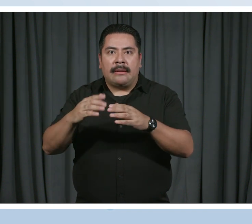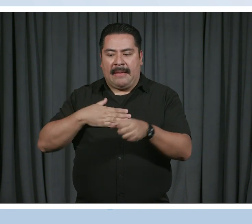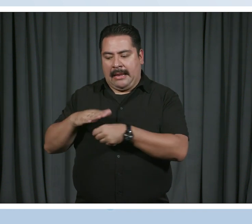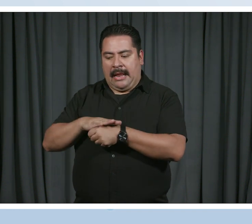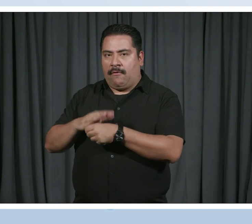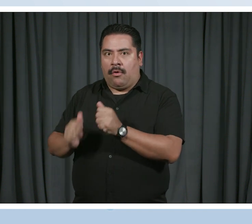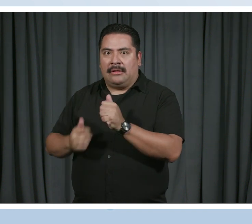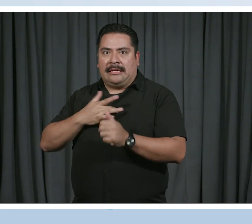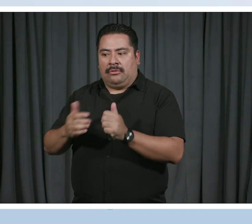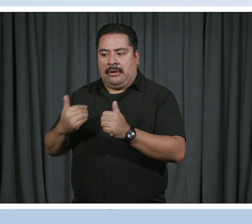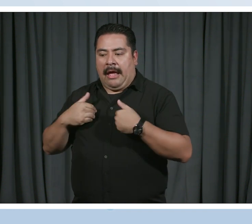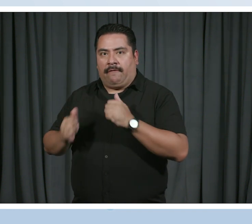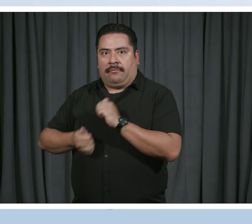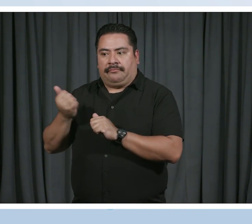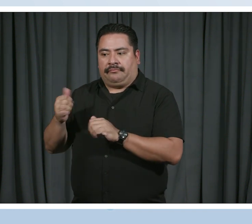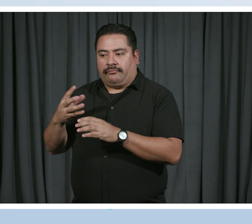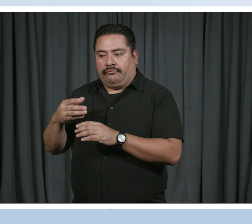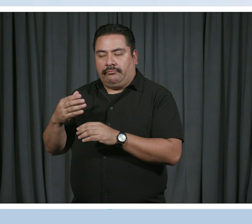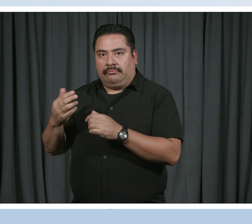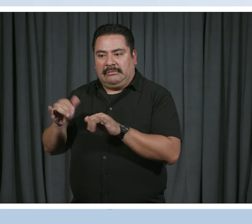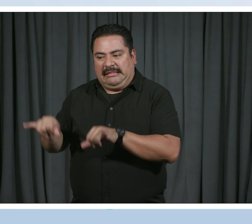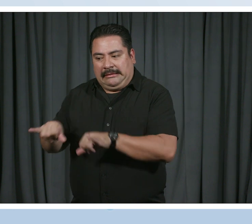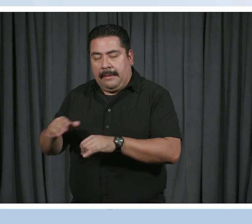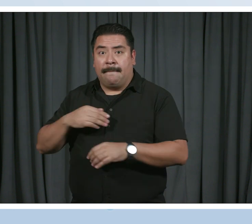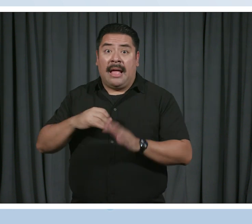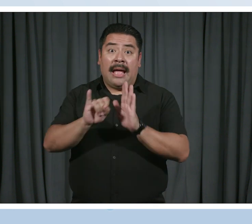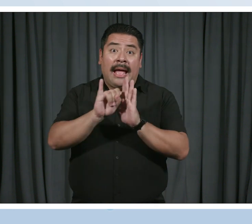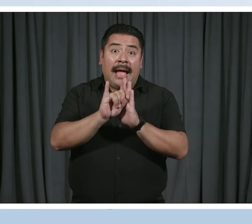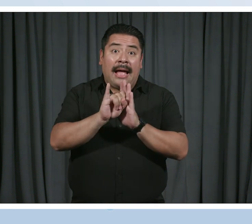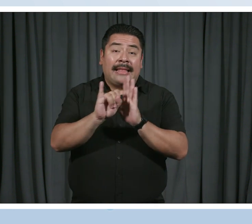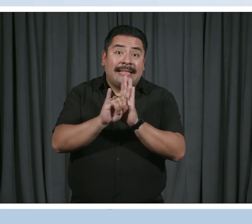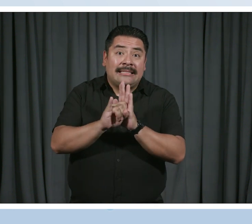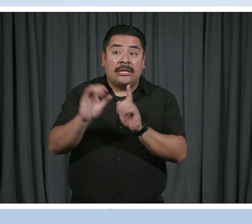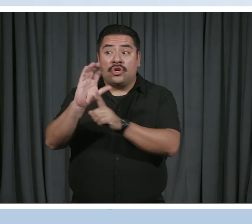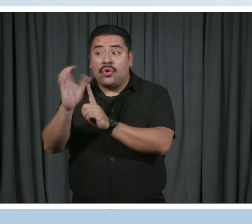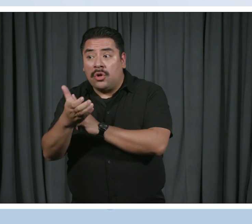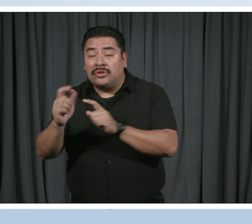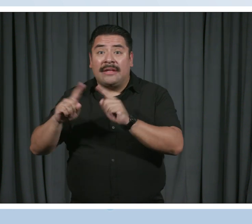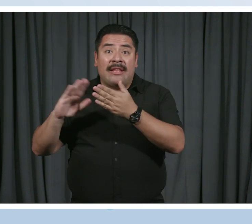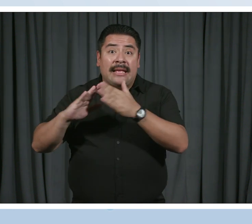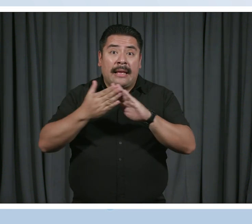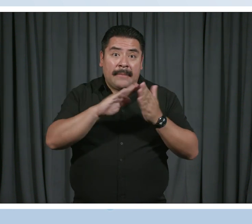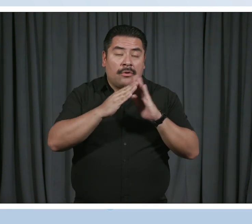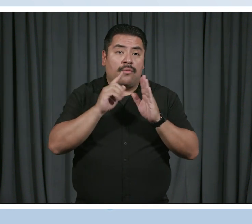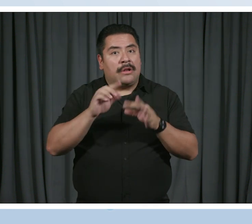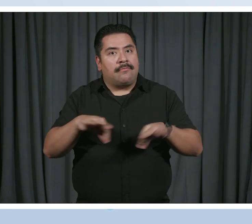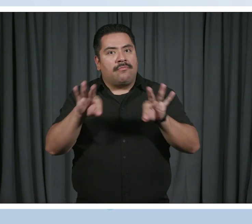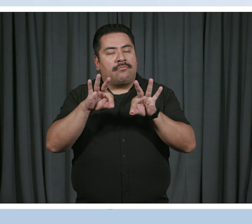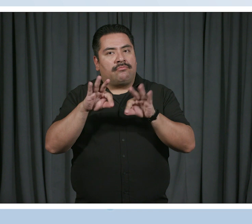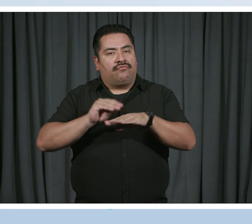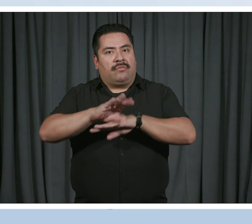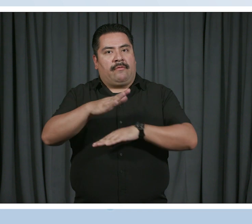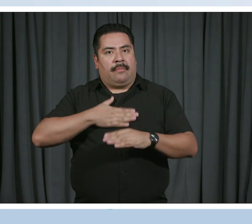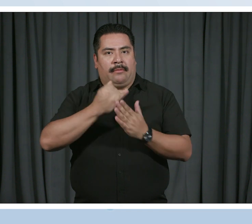as far as culture goes. My identity culturally within different communities plays a big part in my art.